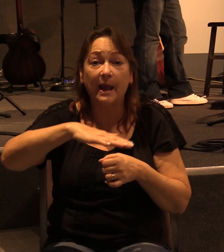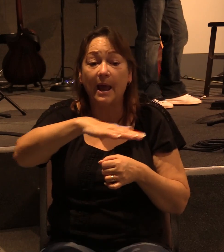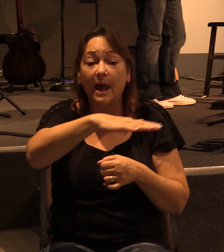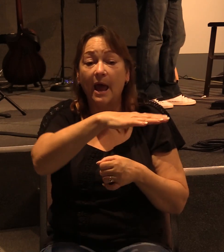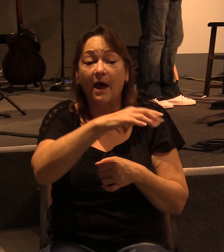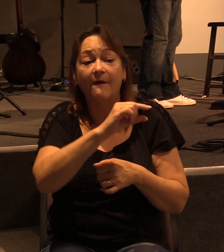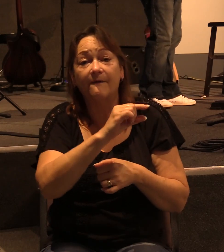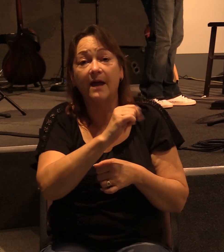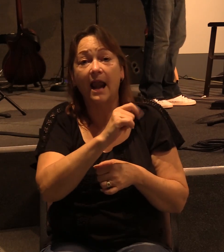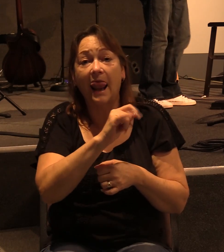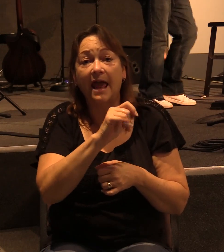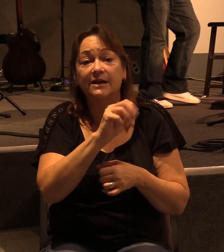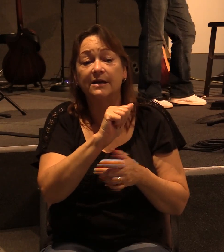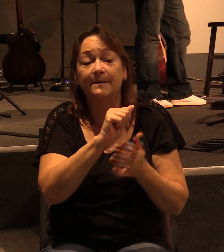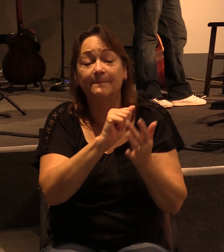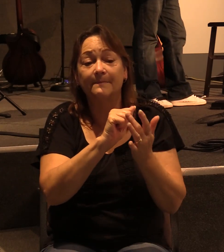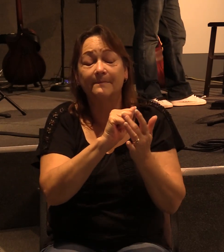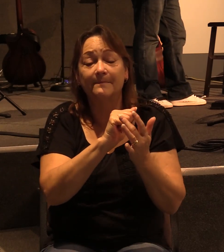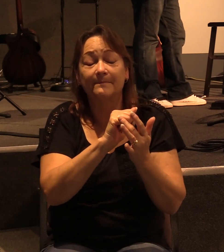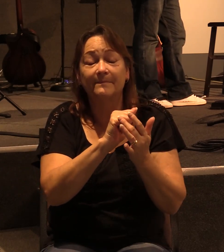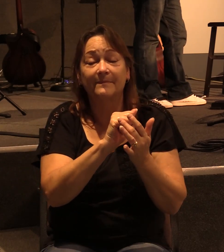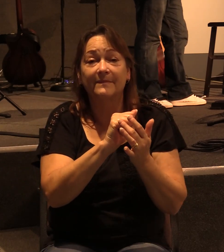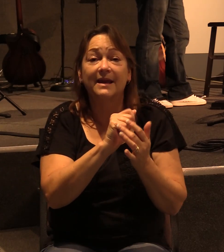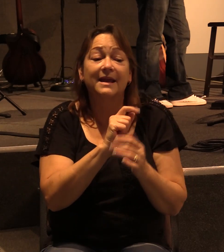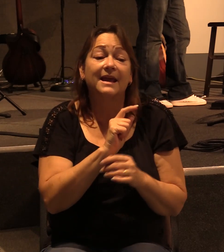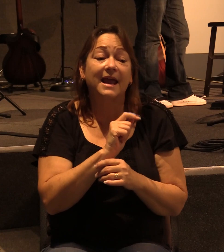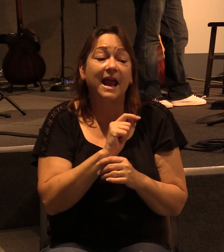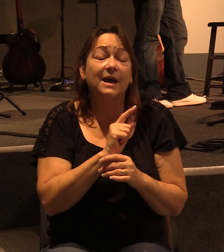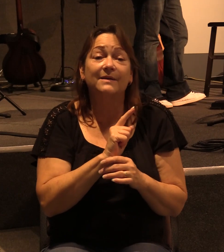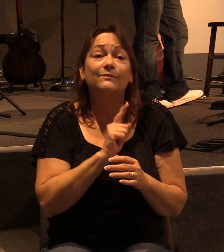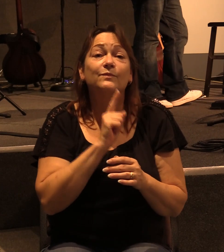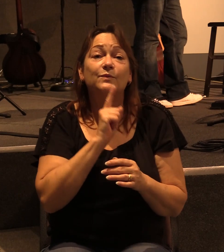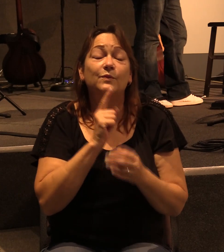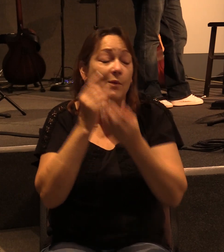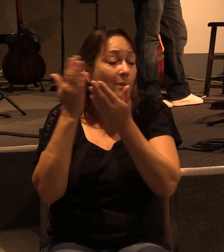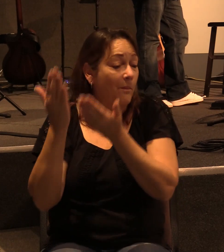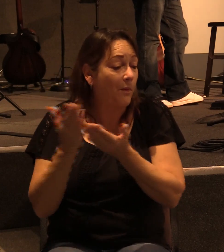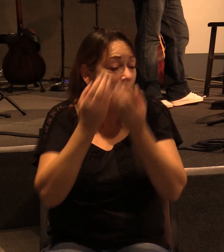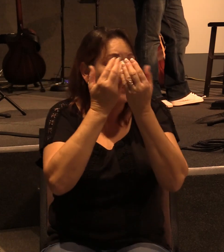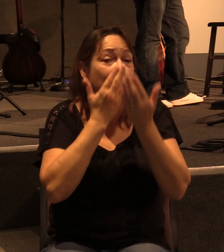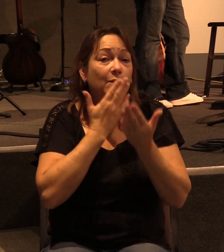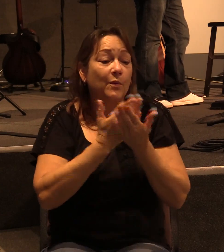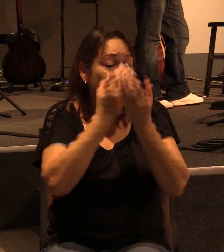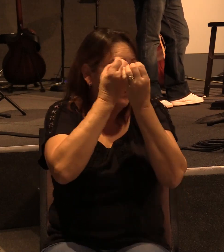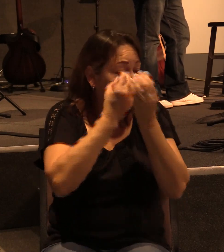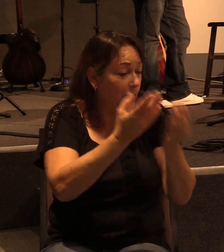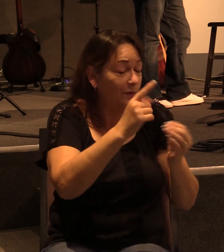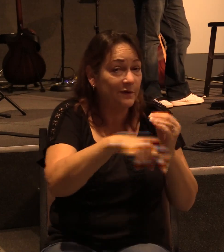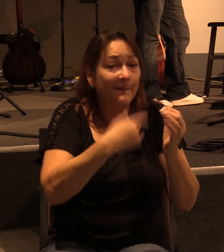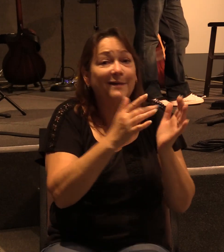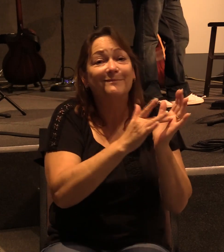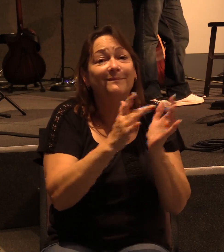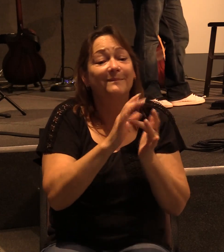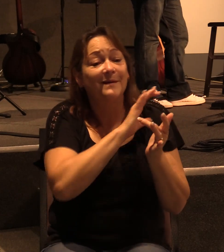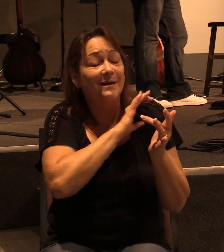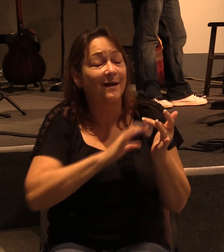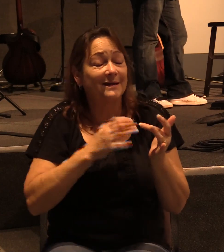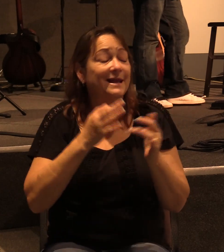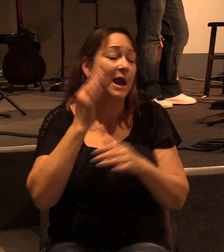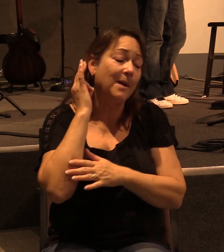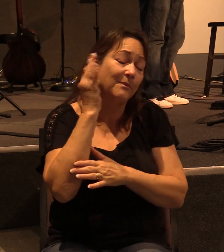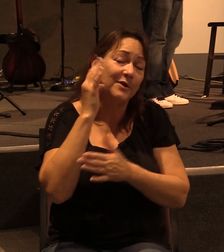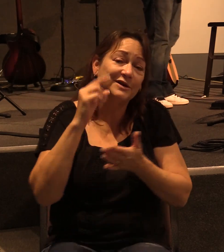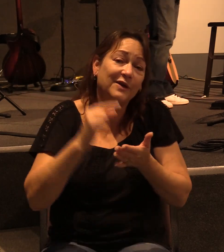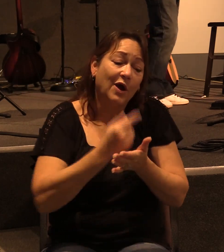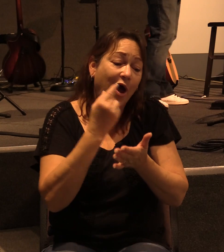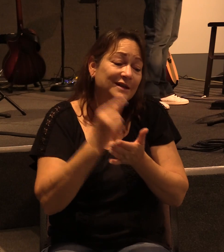of Galatia, and he did, bringing the good news of Jesus Christ there. Paul had preached the